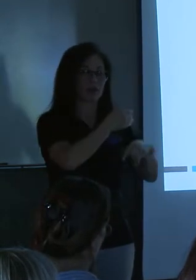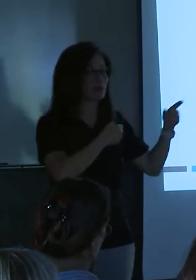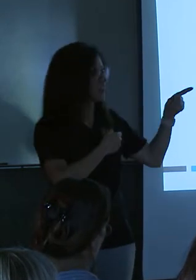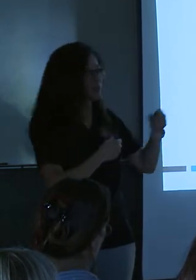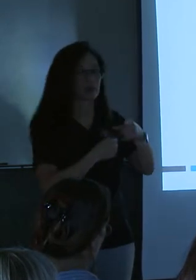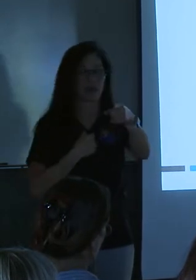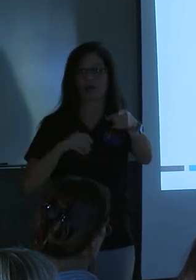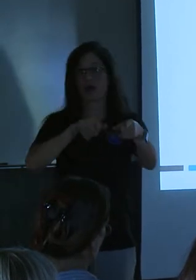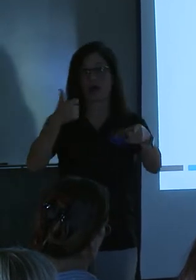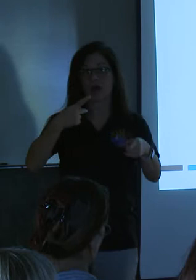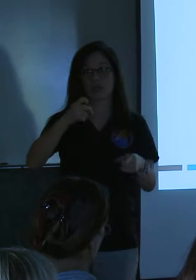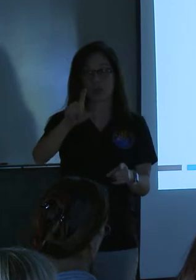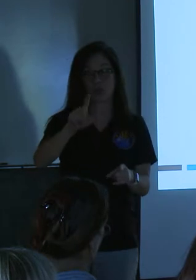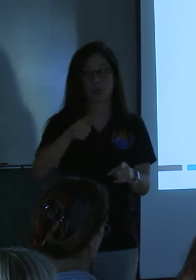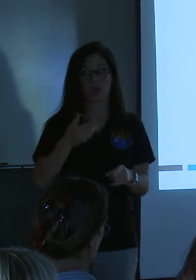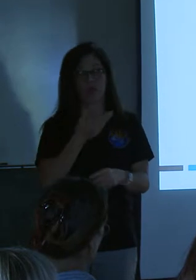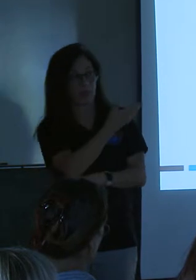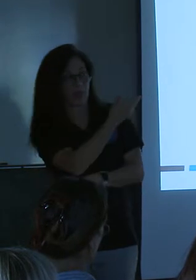one will pull up there. So that...